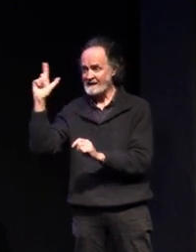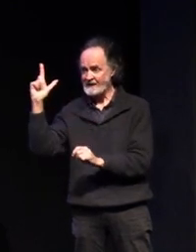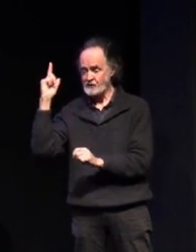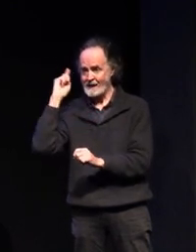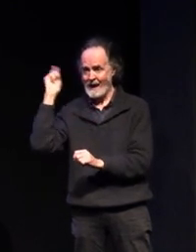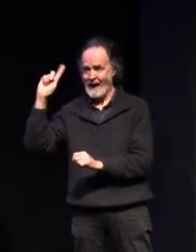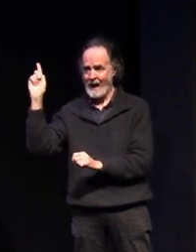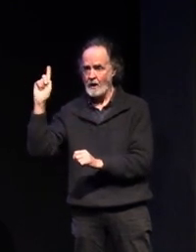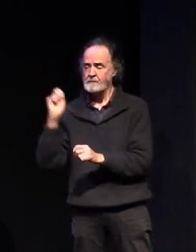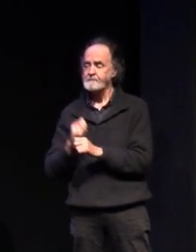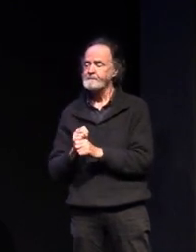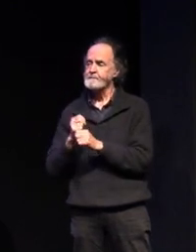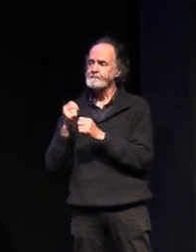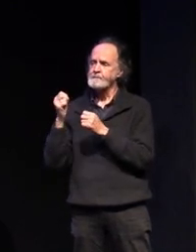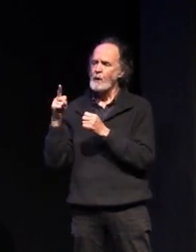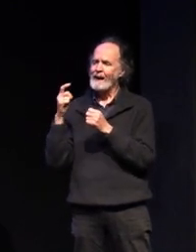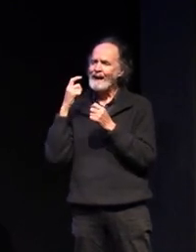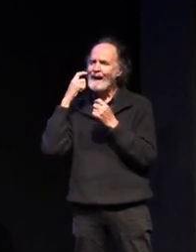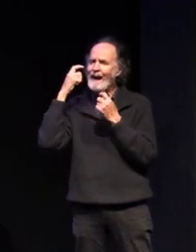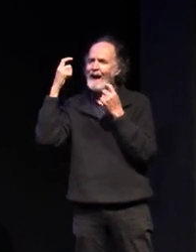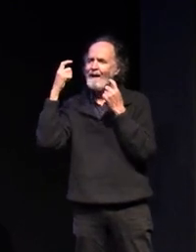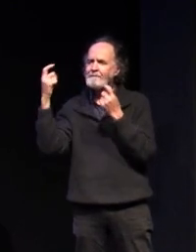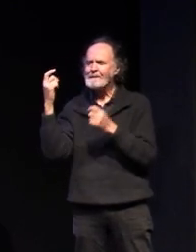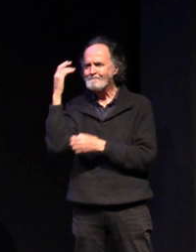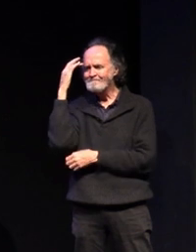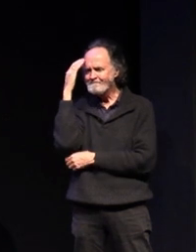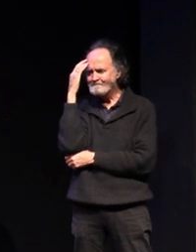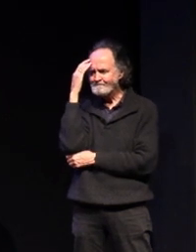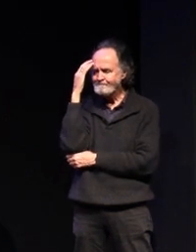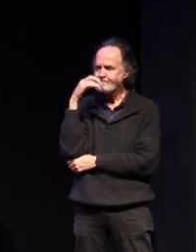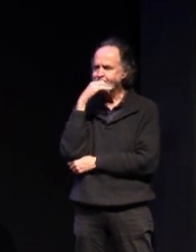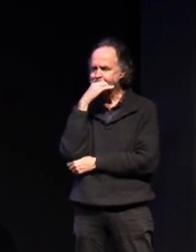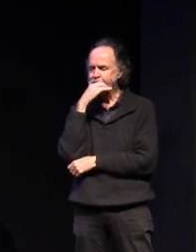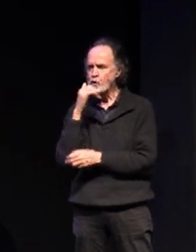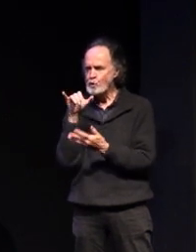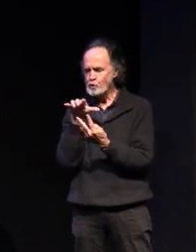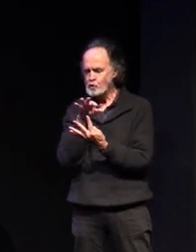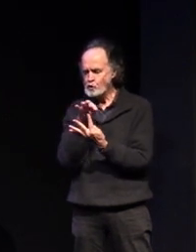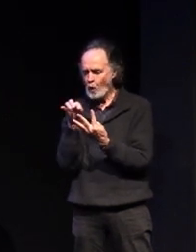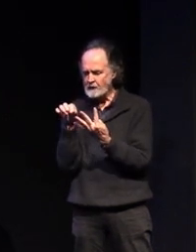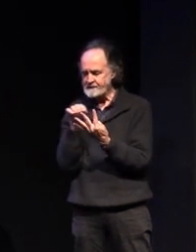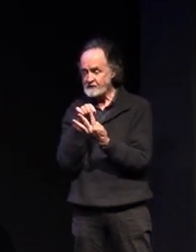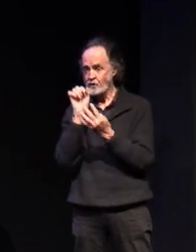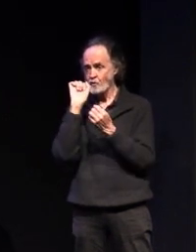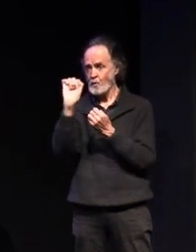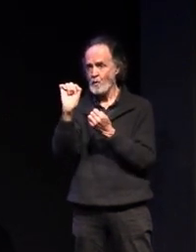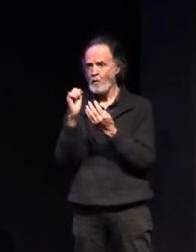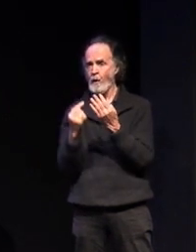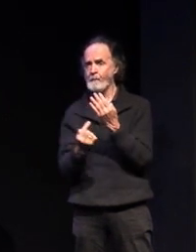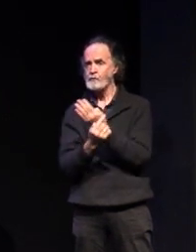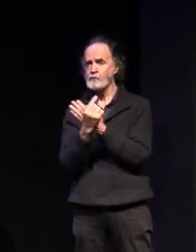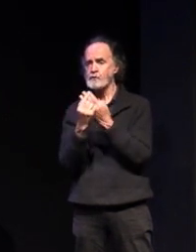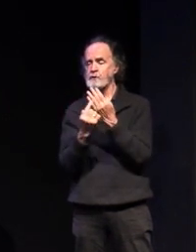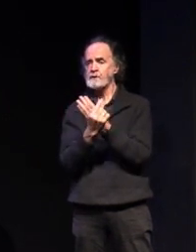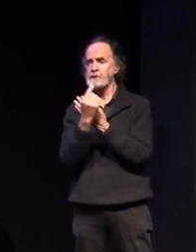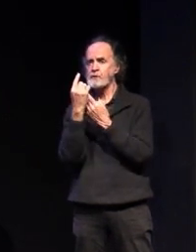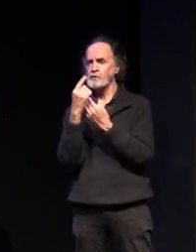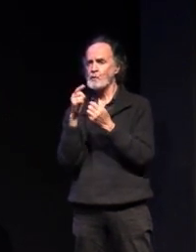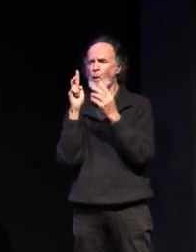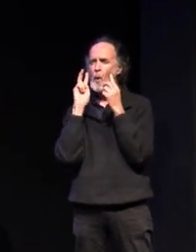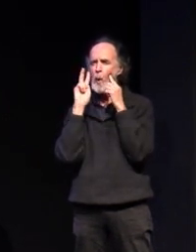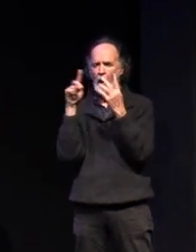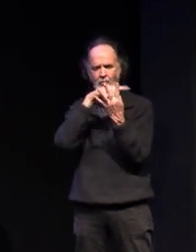we want you to carefully consider the choices that you make at the moment this is your opportunity to look at that